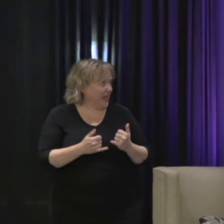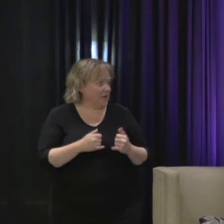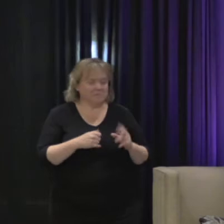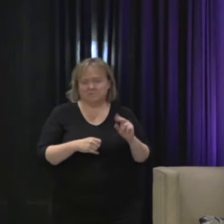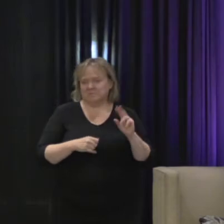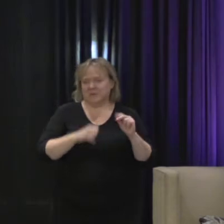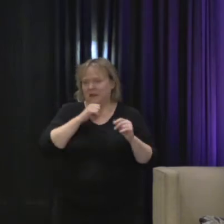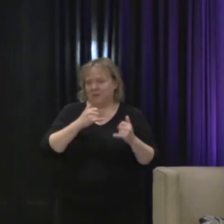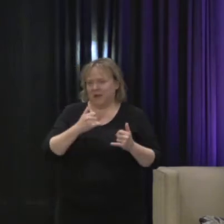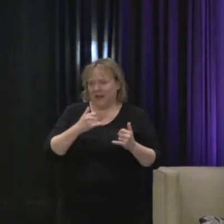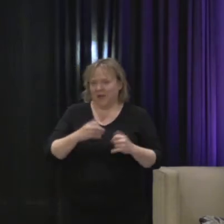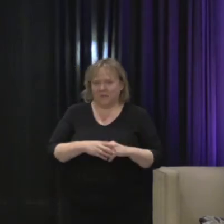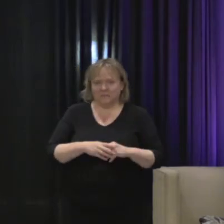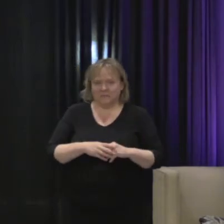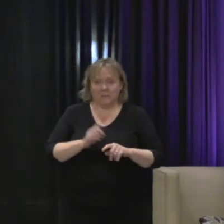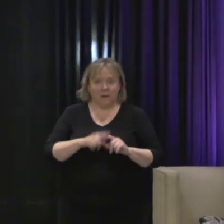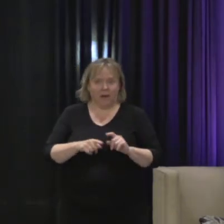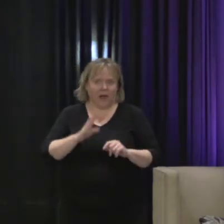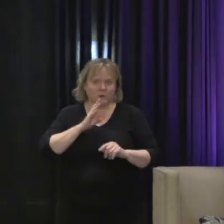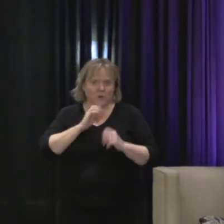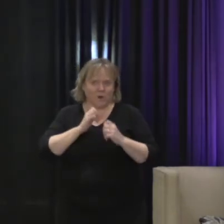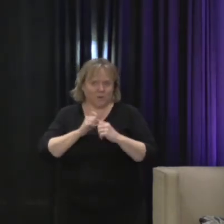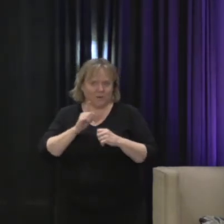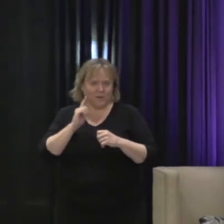now. But I'll bet we will later.